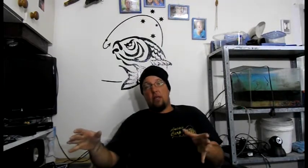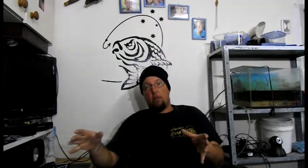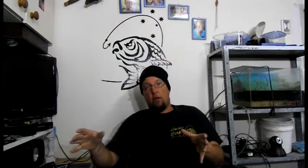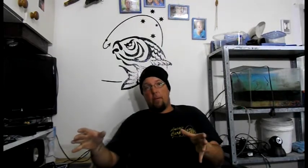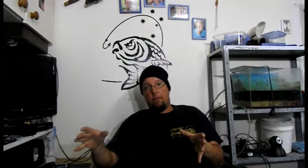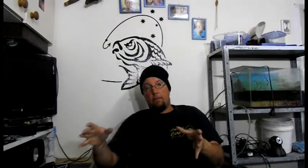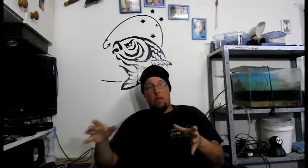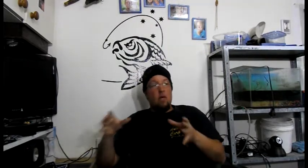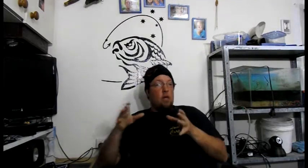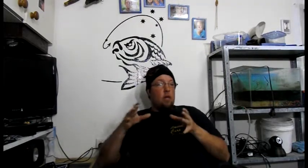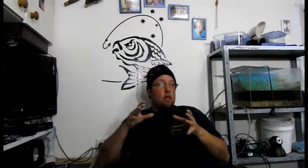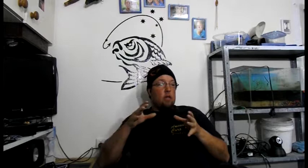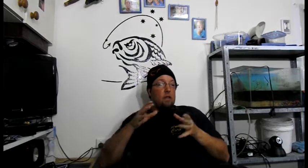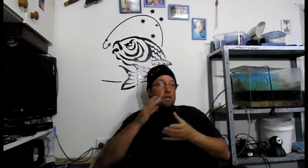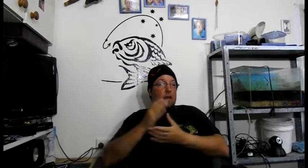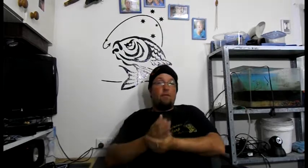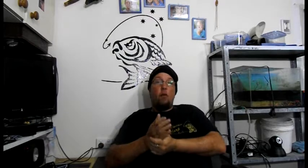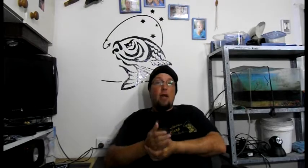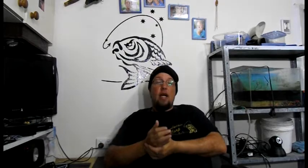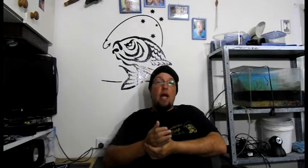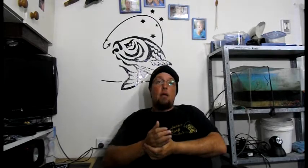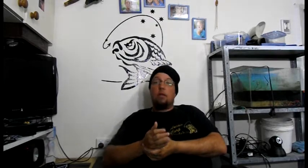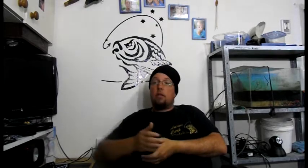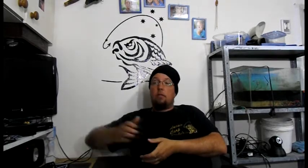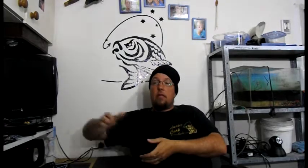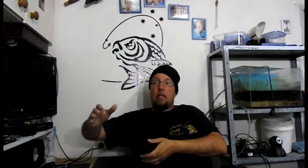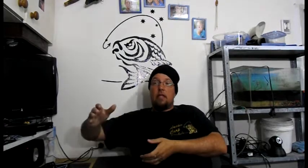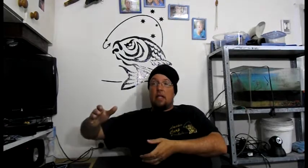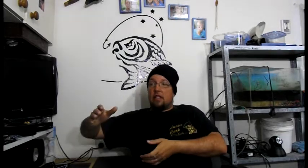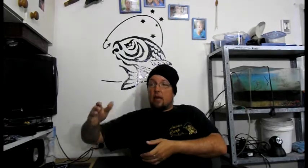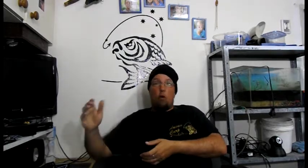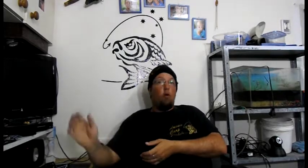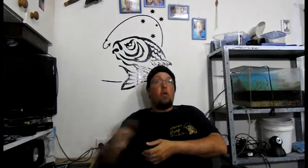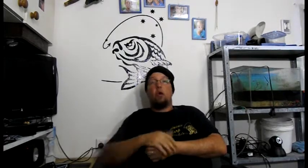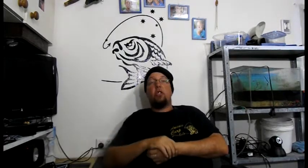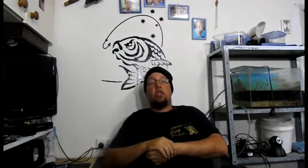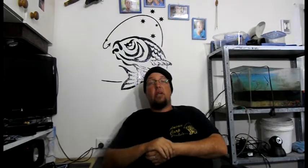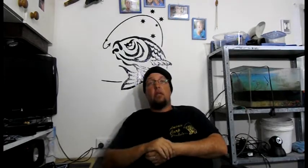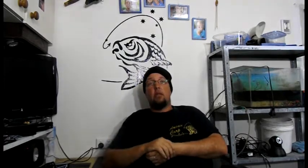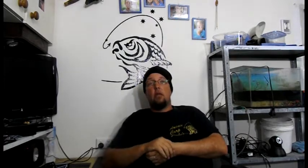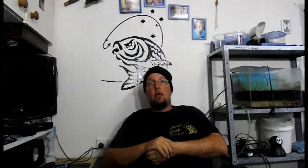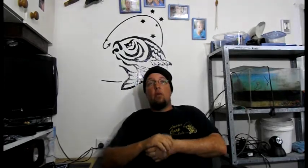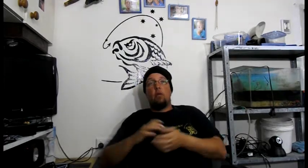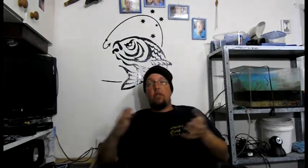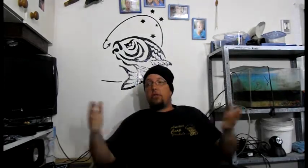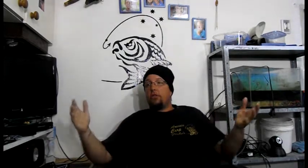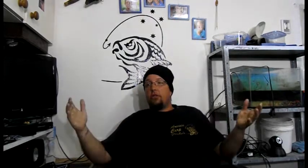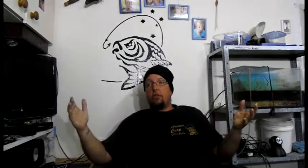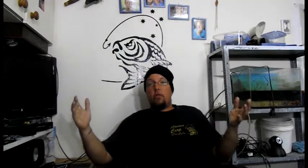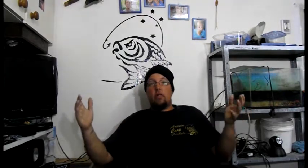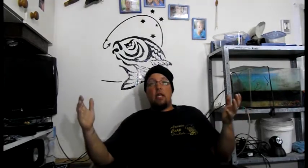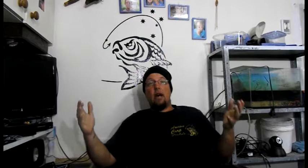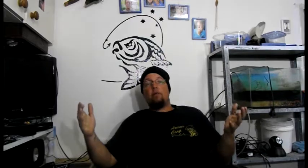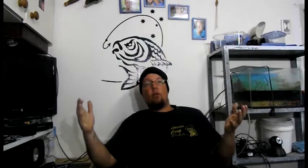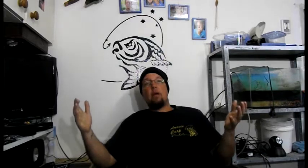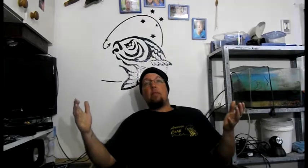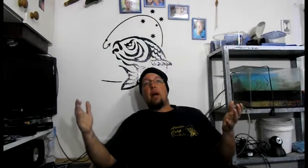that water. So for that 48 hours, it's going to suck all the oxygen out, which is going to have what impact